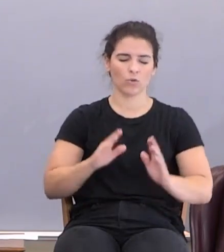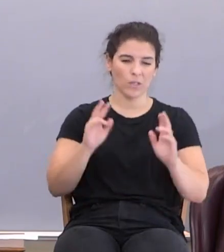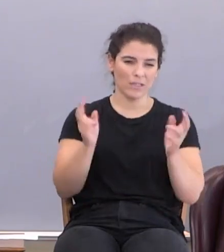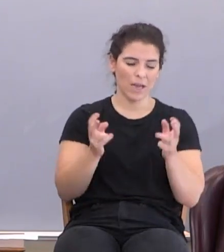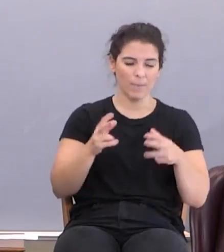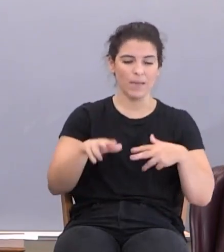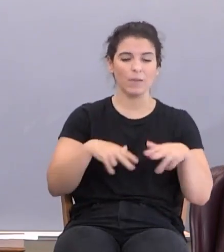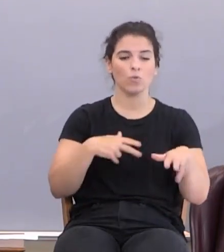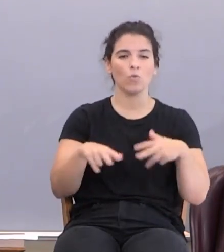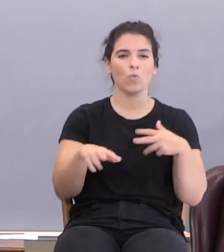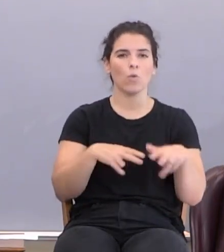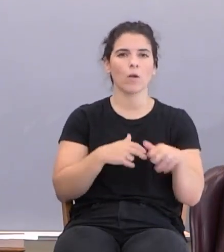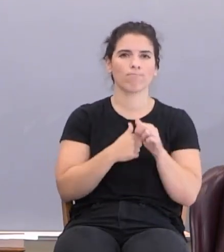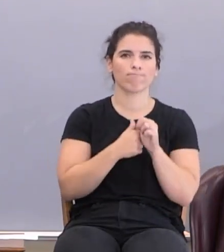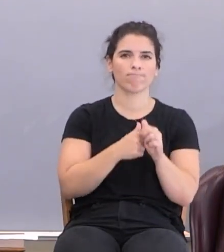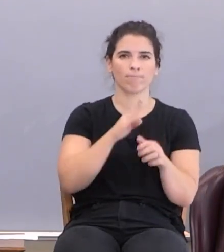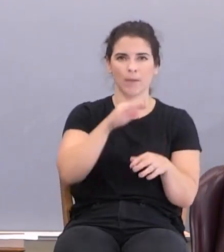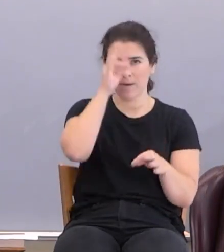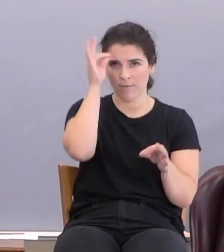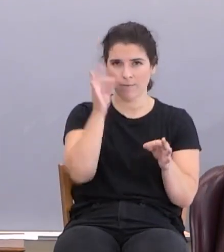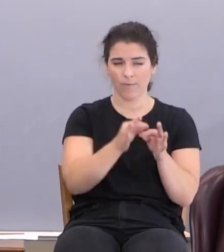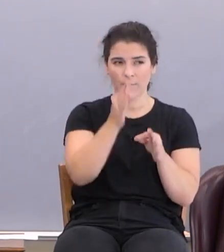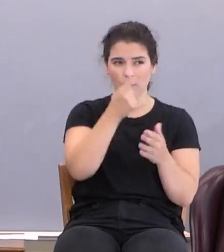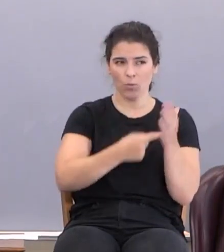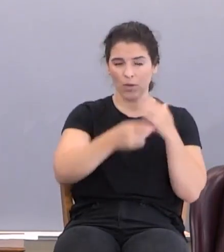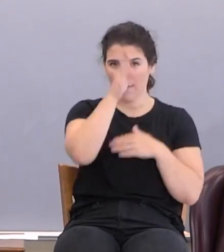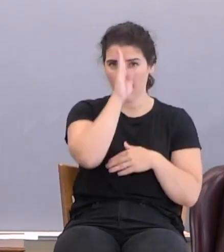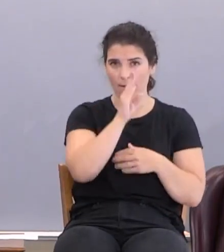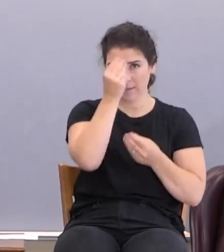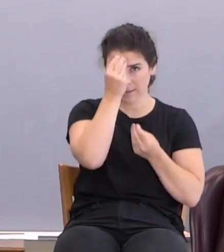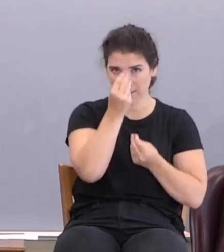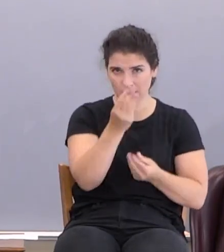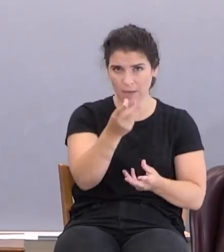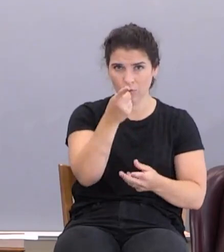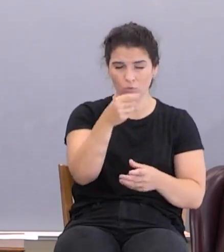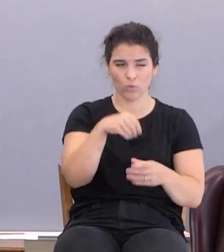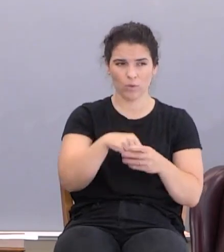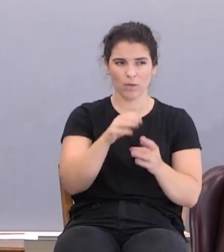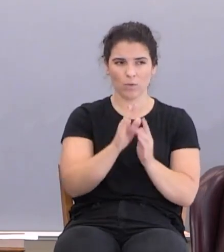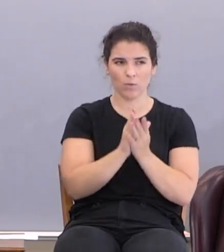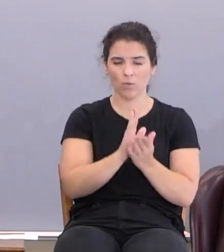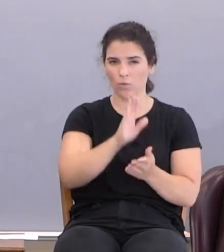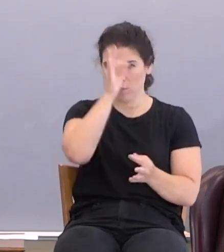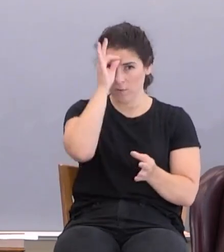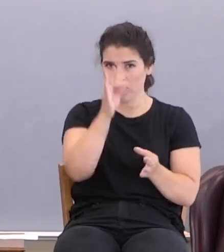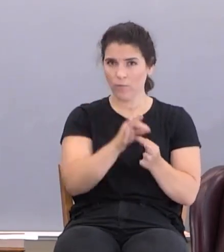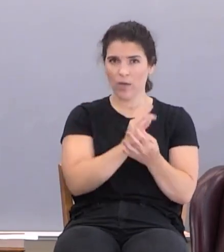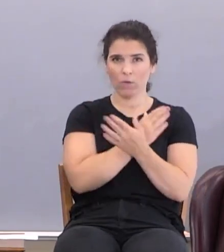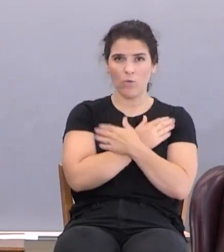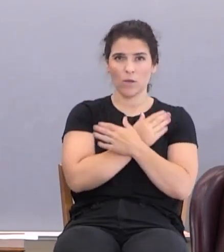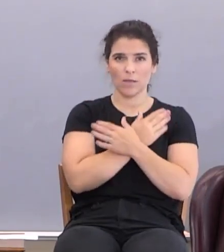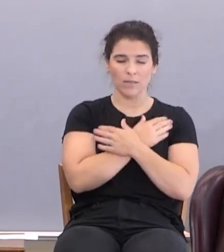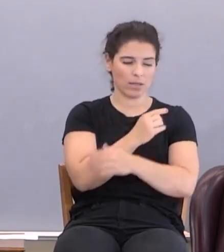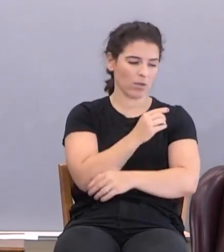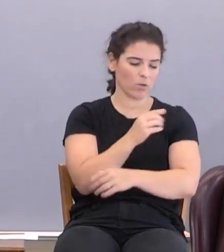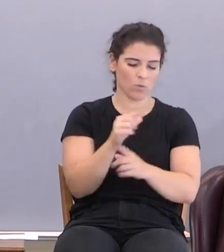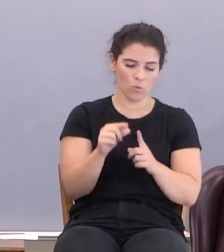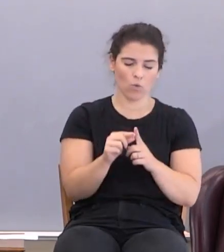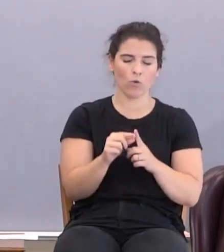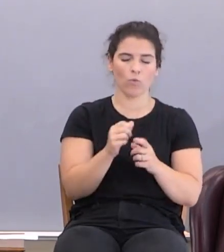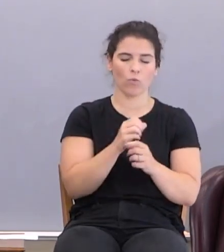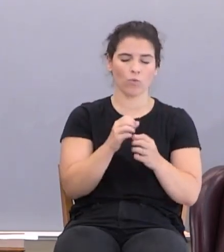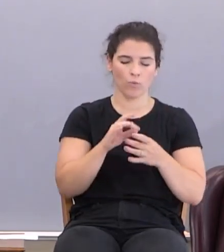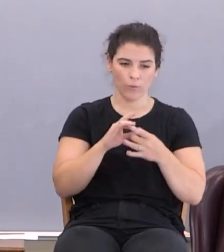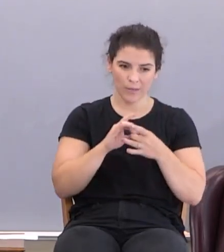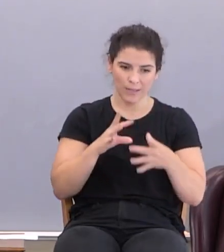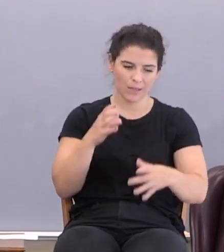faith and what God tells you in His Word. Your faith resting in His Word releases the power and the energy of God's Word to work